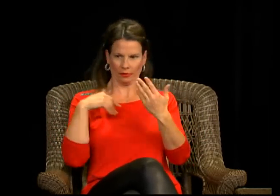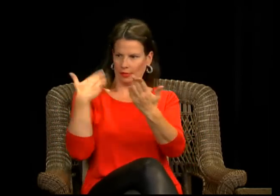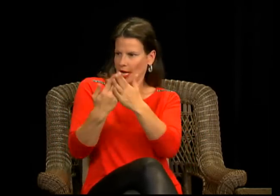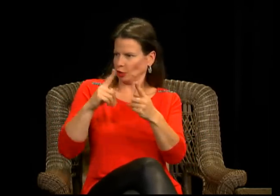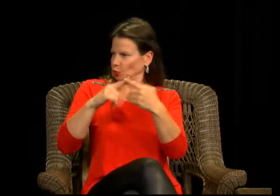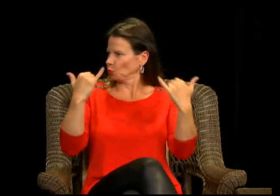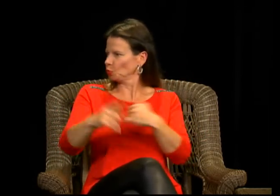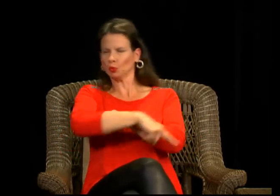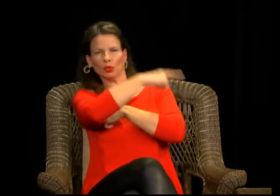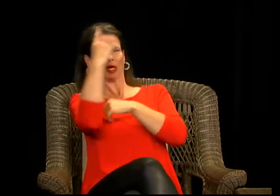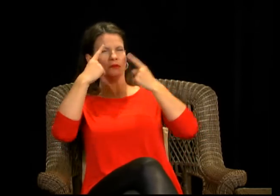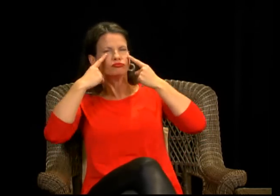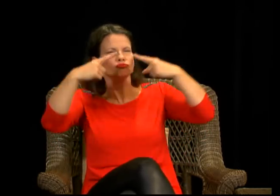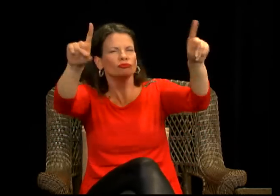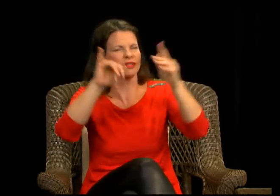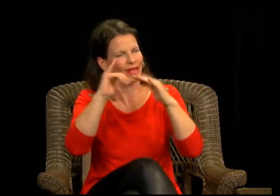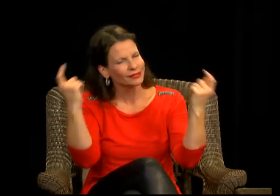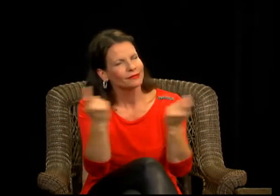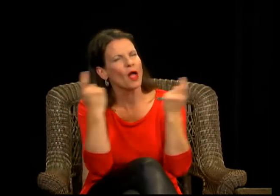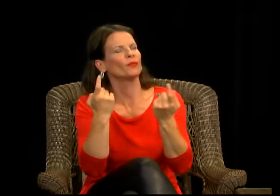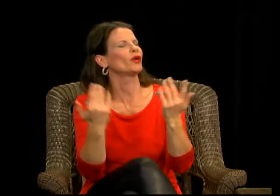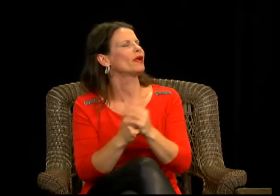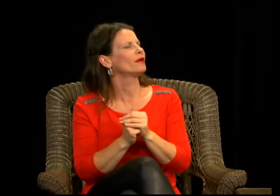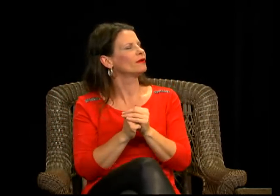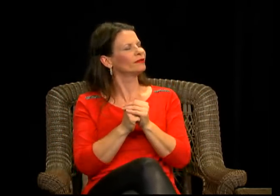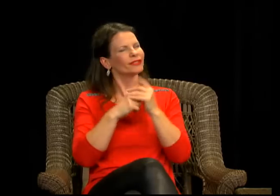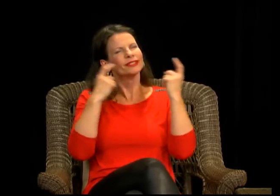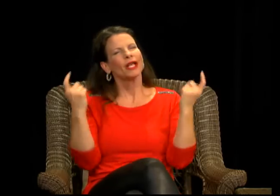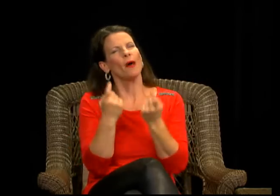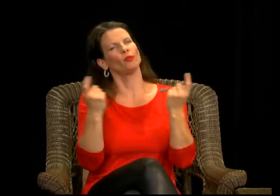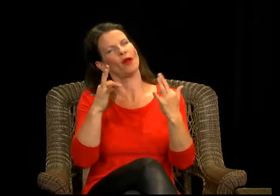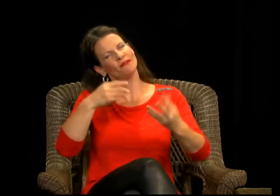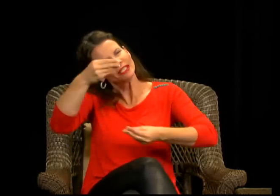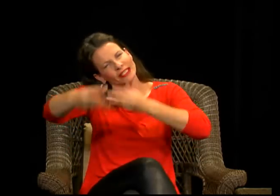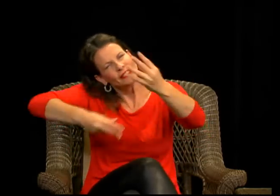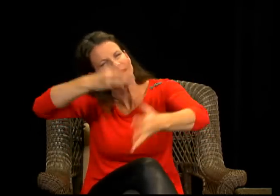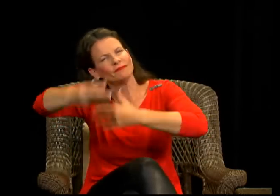you know, how we got to today, successes, celebrating